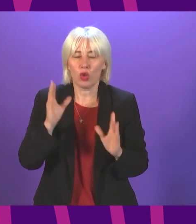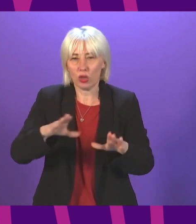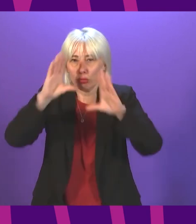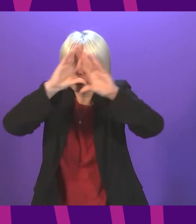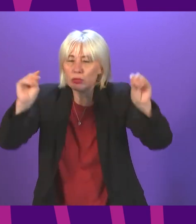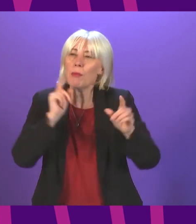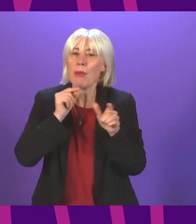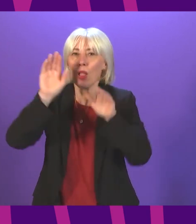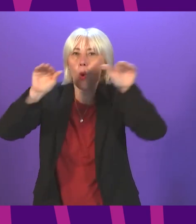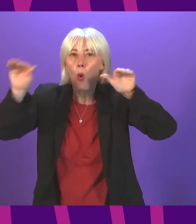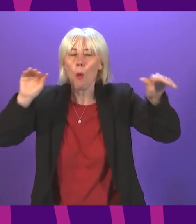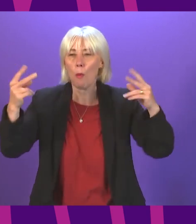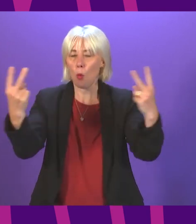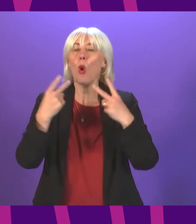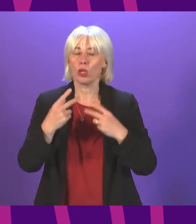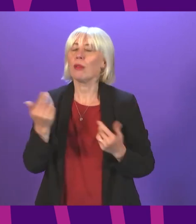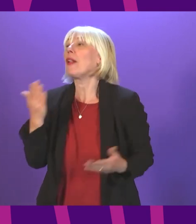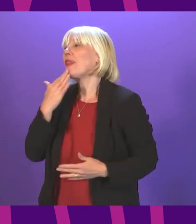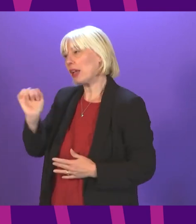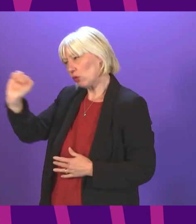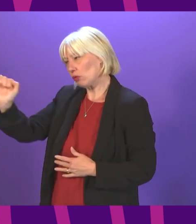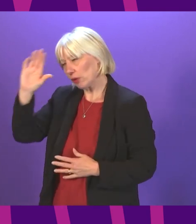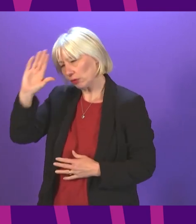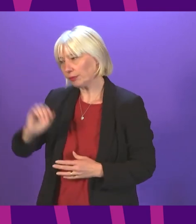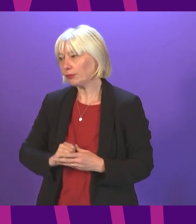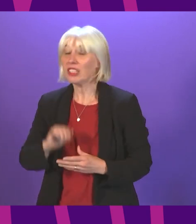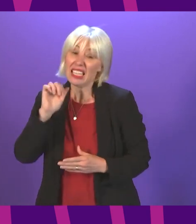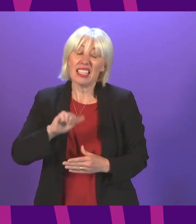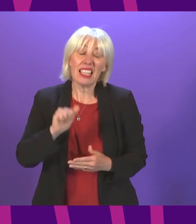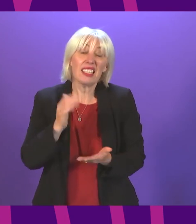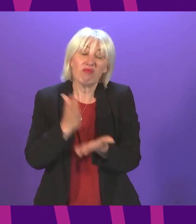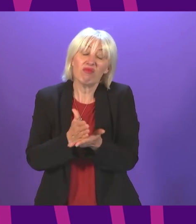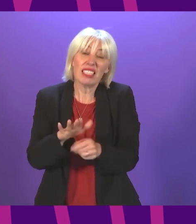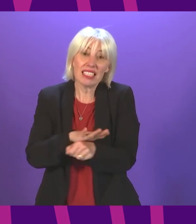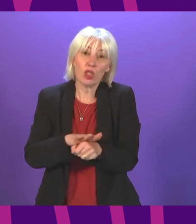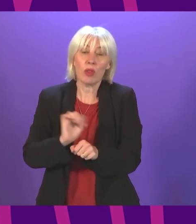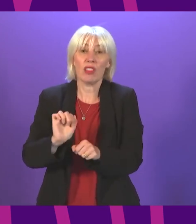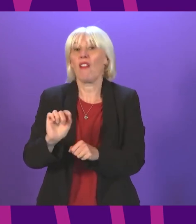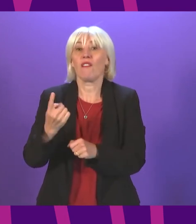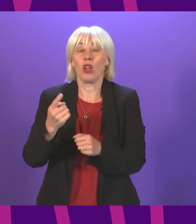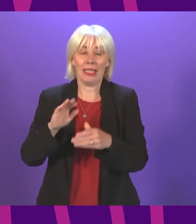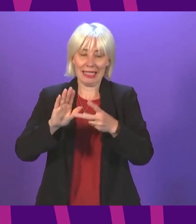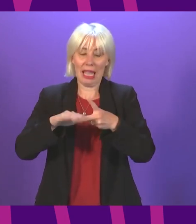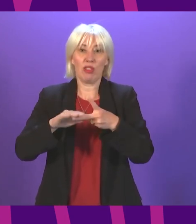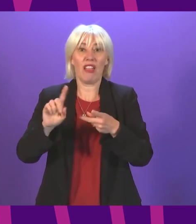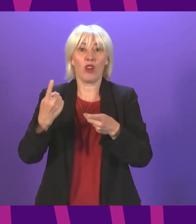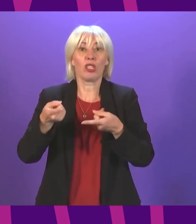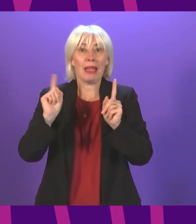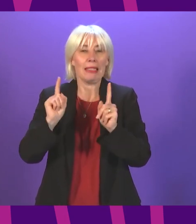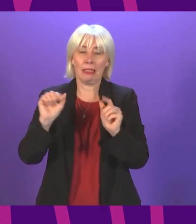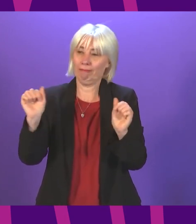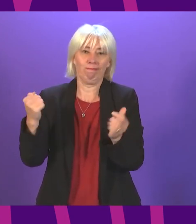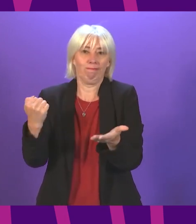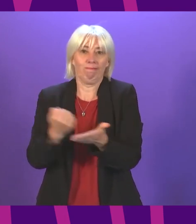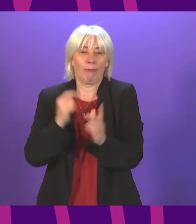I thank Mr Kerr for his point of order. It is indeed the case that the Deputy First Minister is currently unable